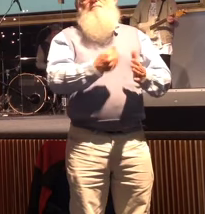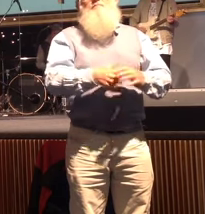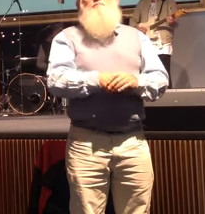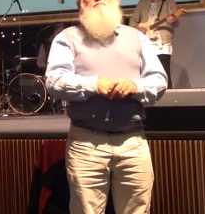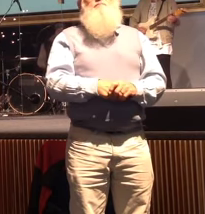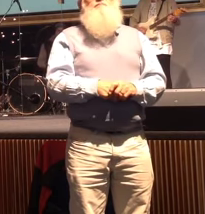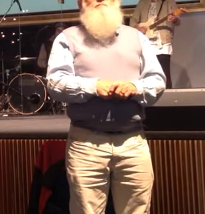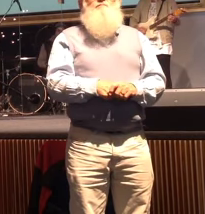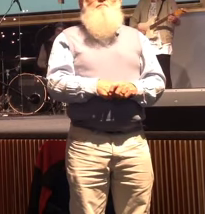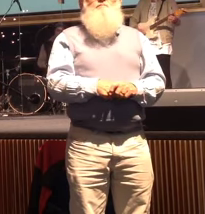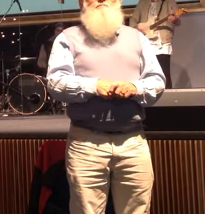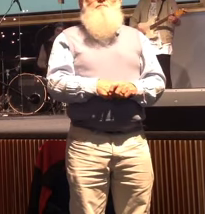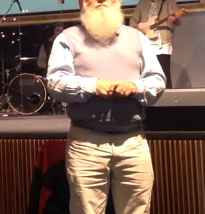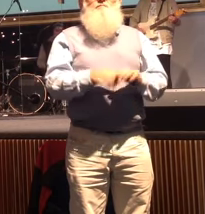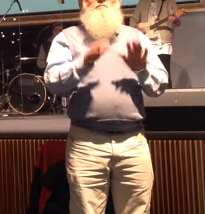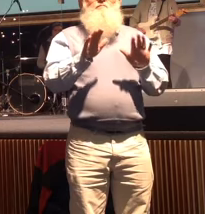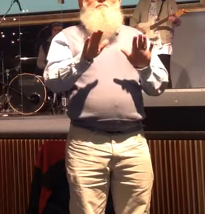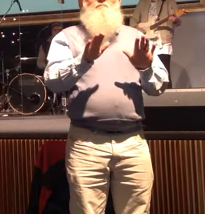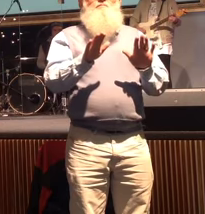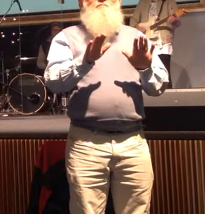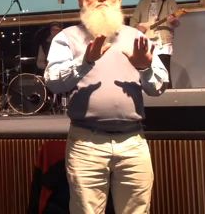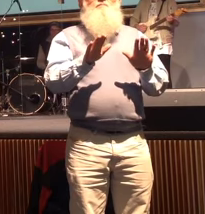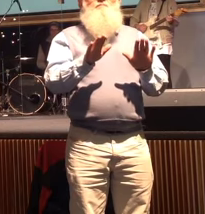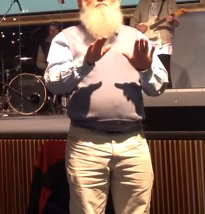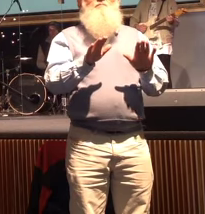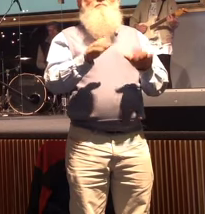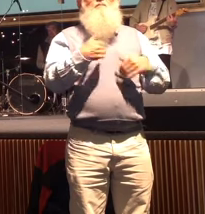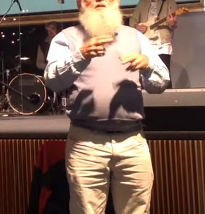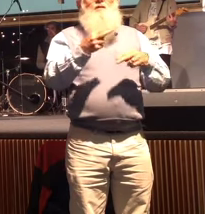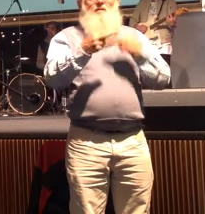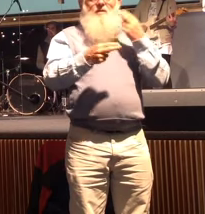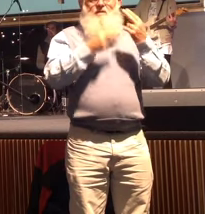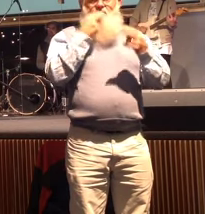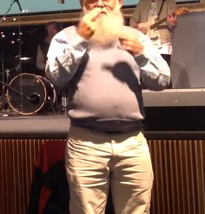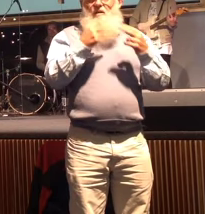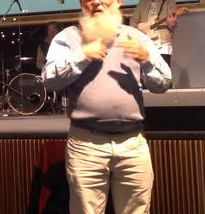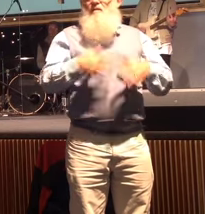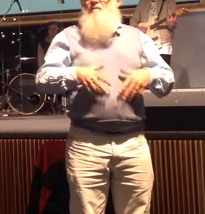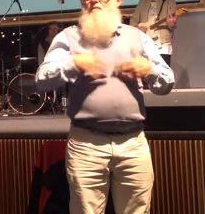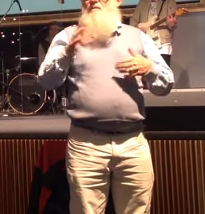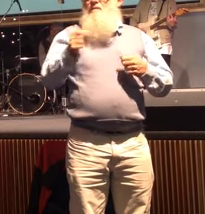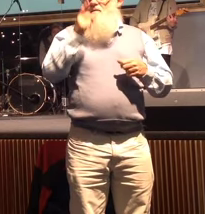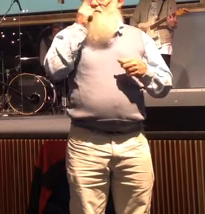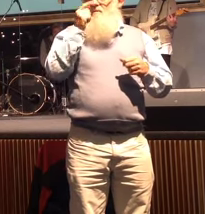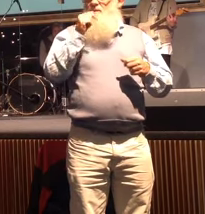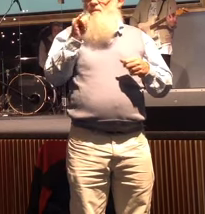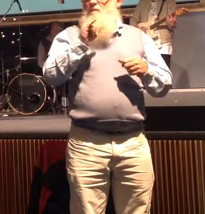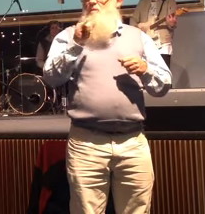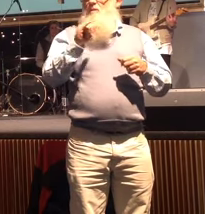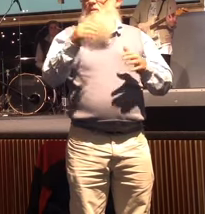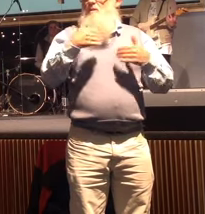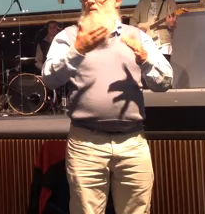what we're going to do we're going to begin to sing a song but I just feel that there are some people that have actually gone through storms